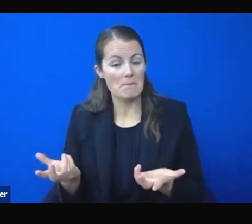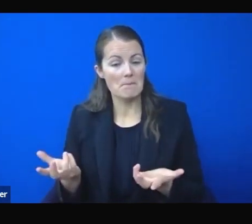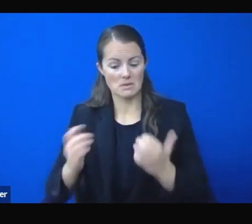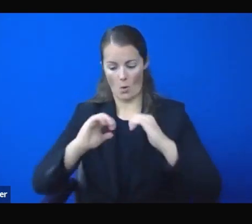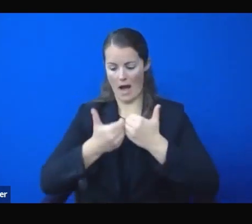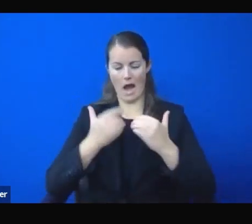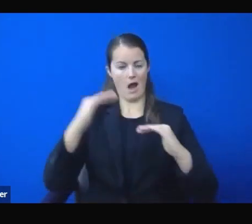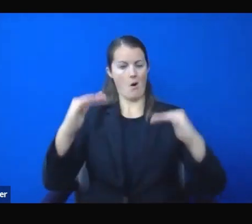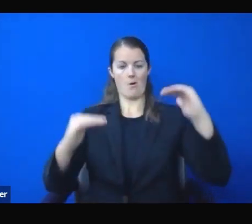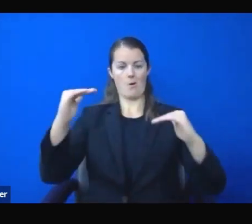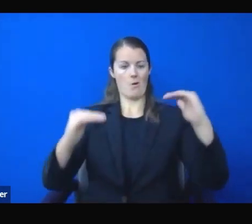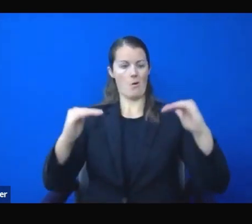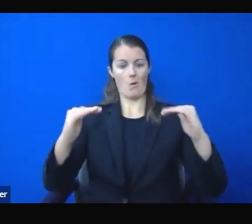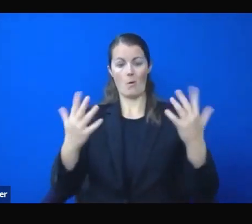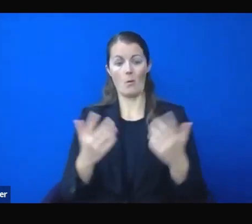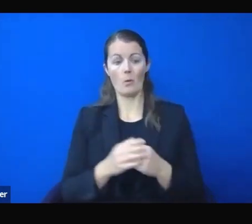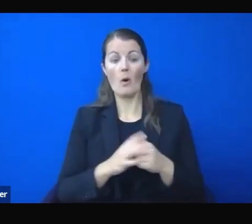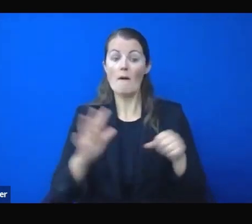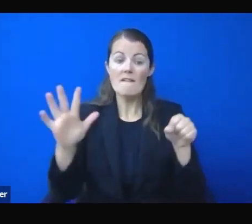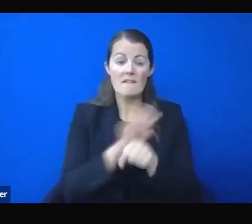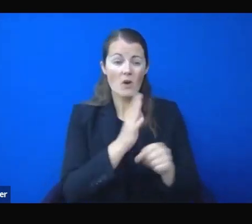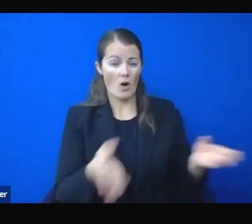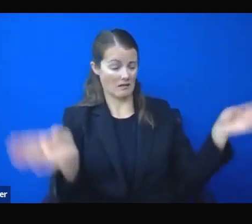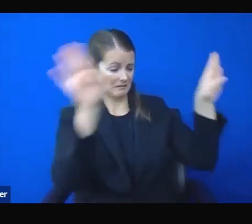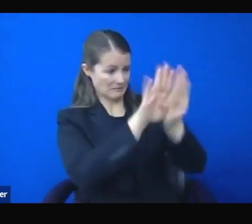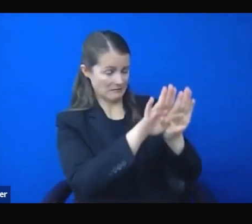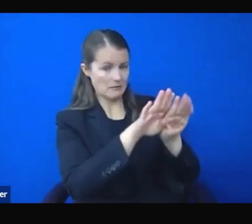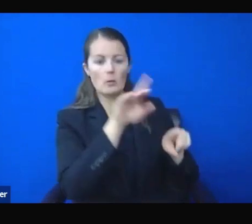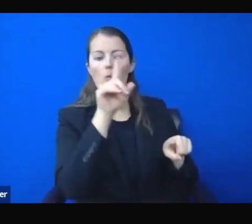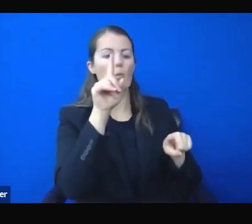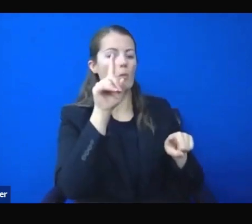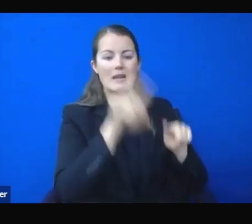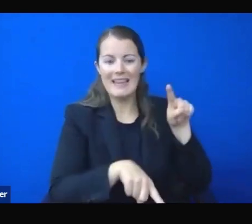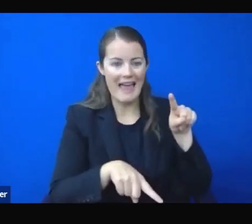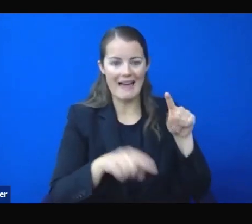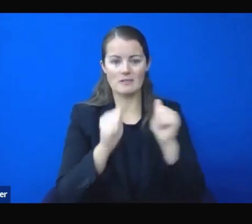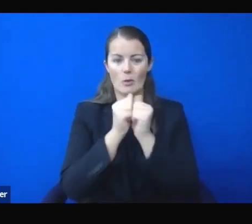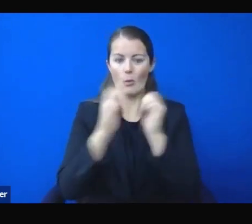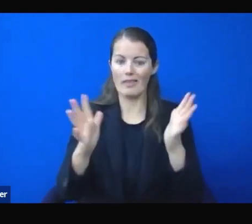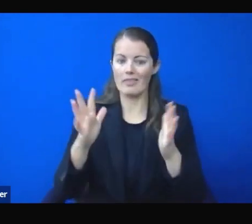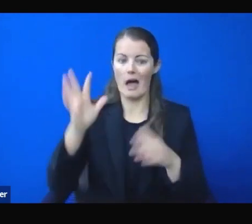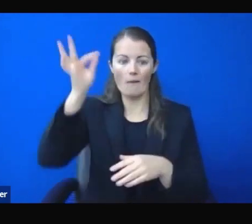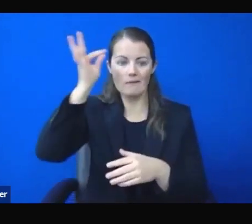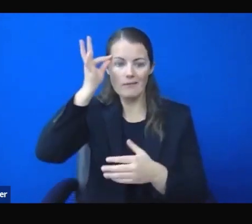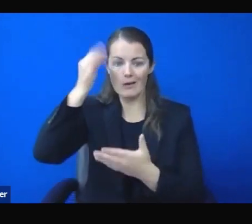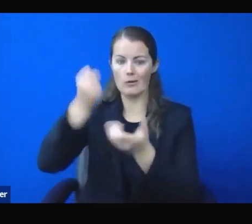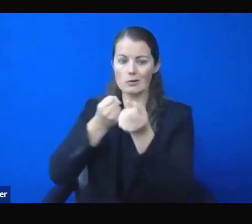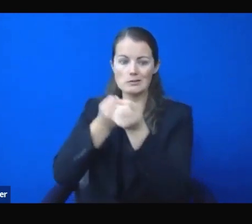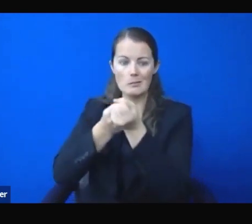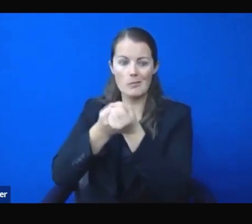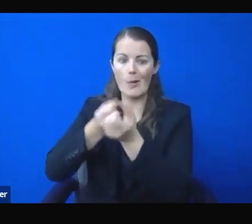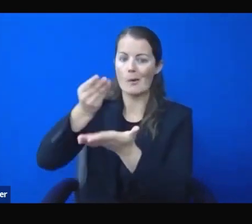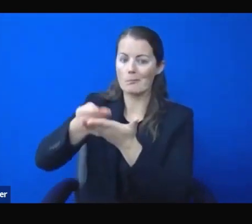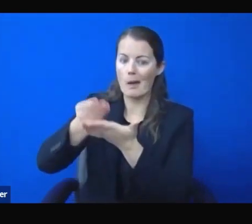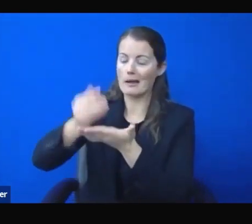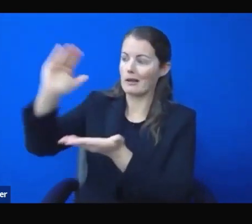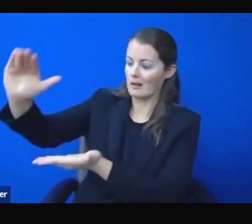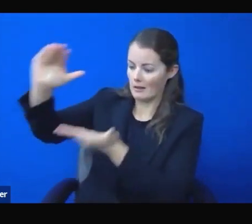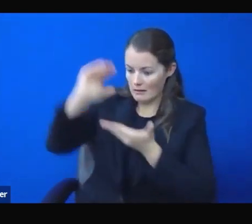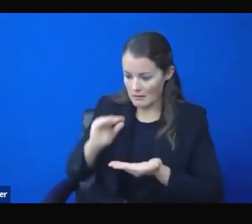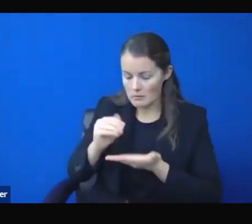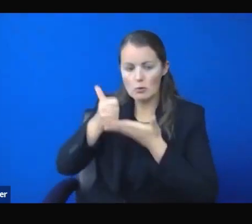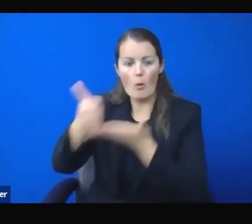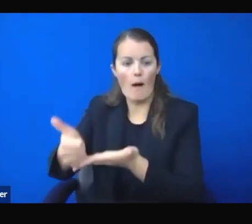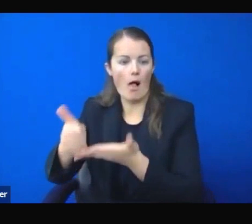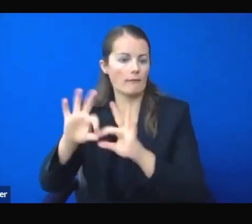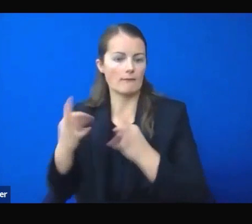A shutdown is unrealistic without additional support. And I realize I owe to all those Nevadans who may be monitoring our COVID